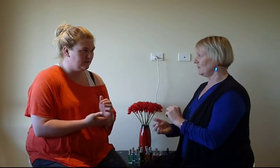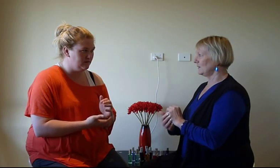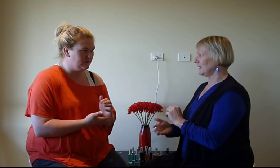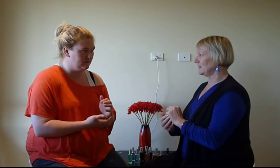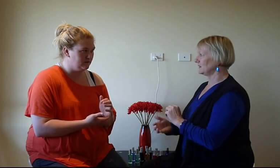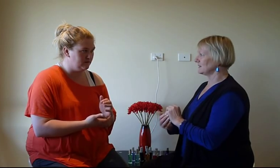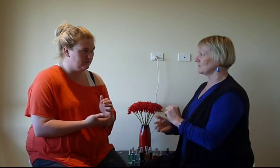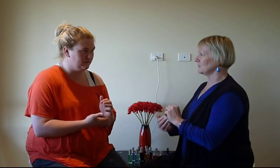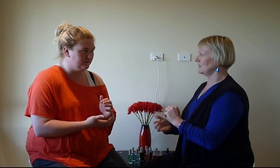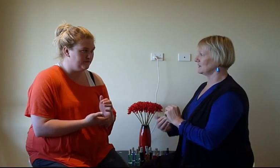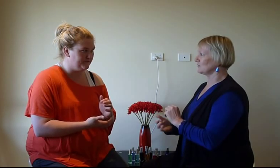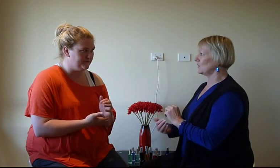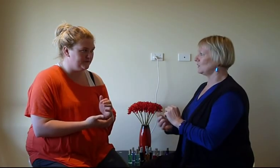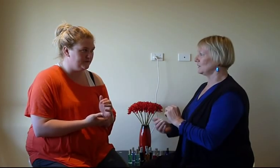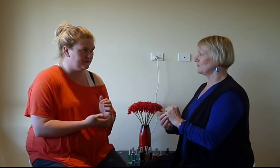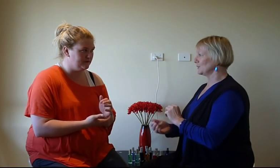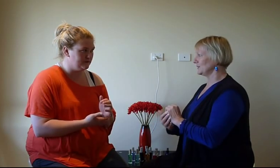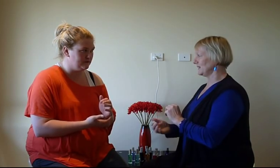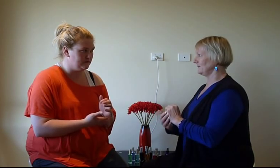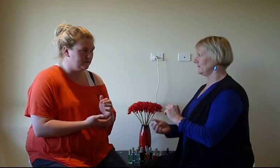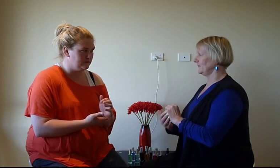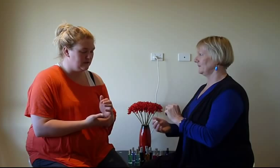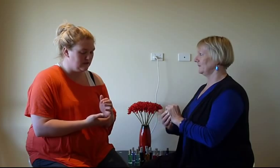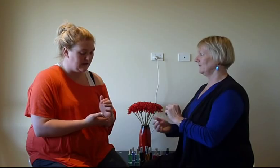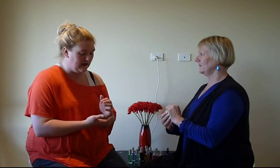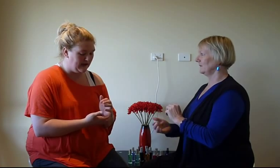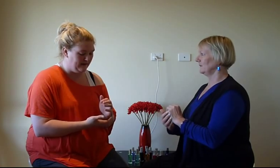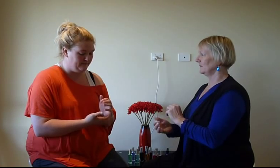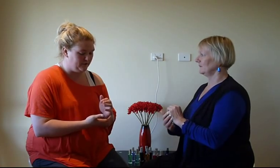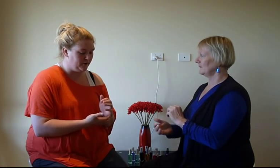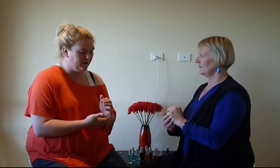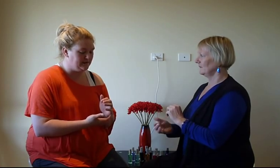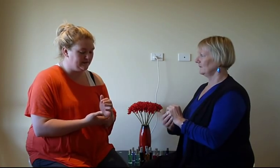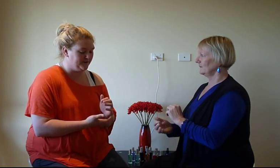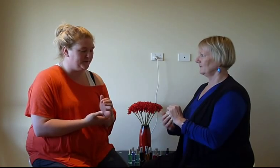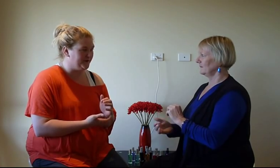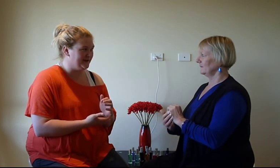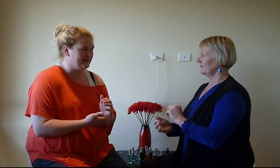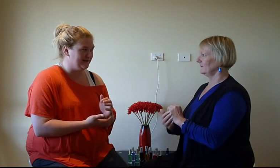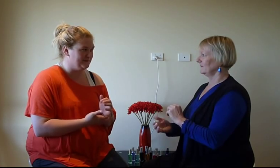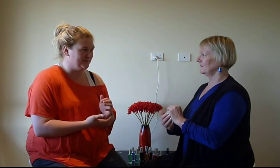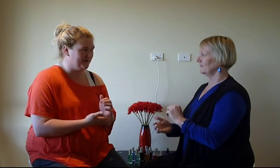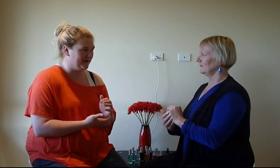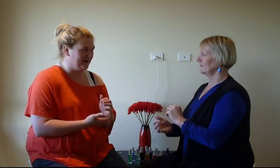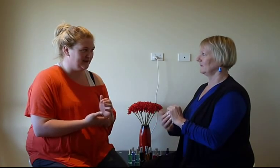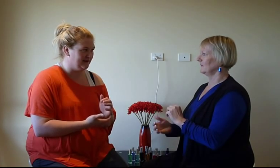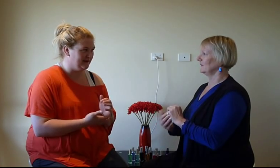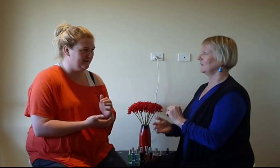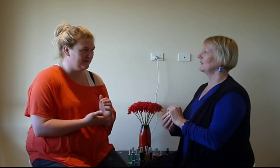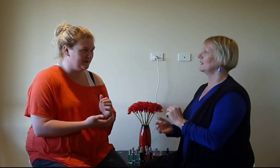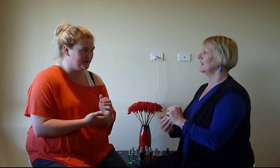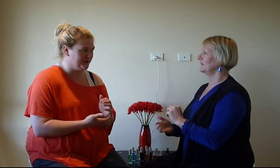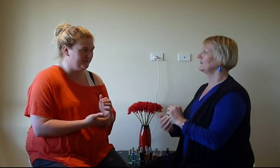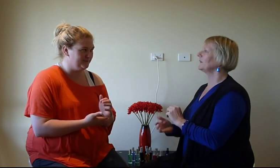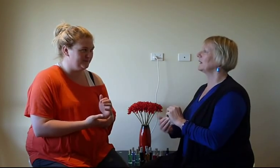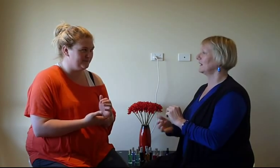that it's swollen and bruising? No, I did go to work yesterday and was a bit cranky in there with the shop. Okay.